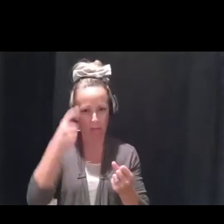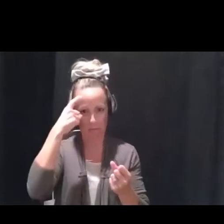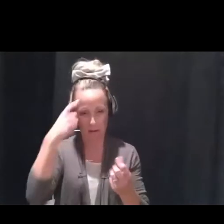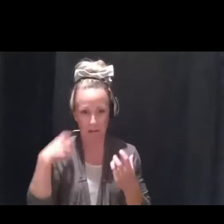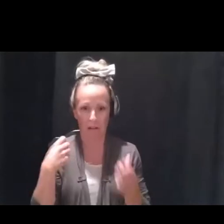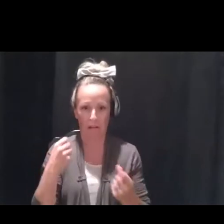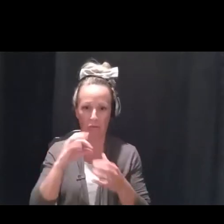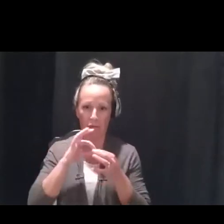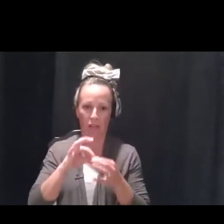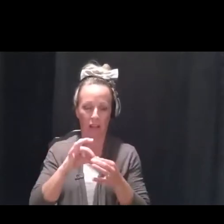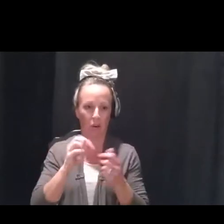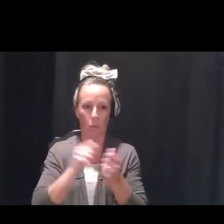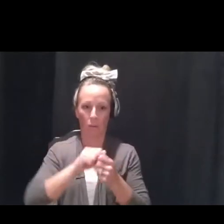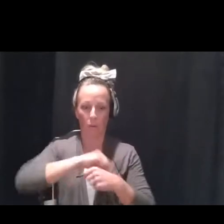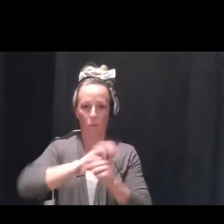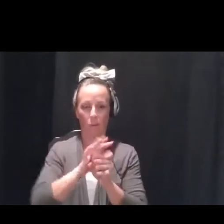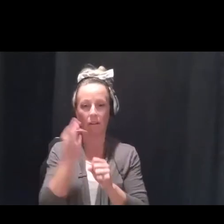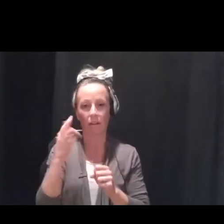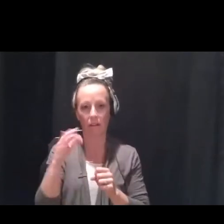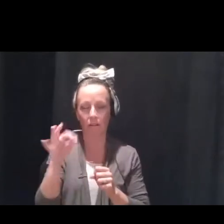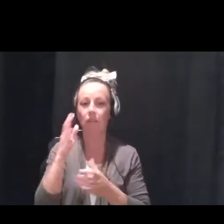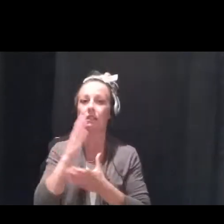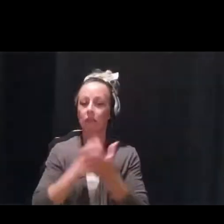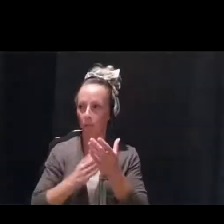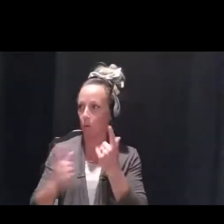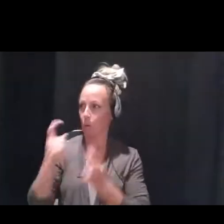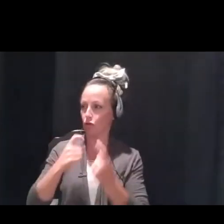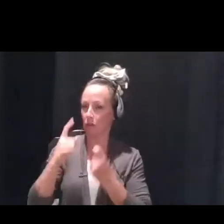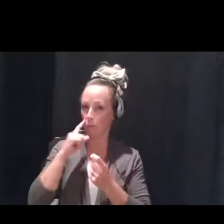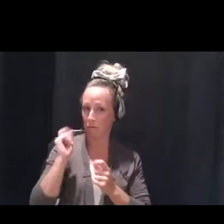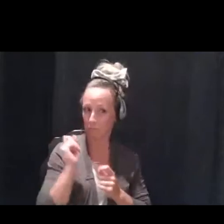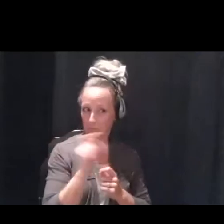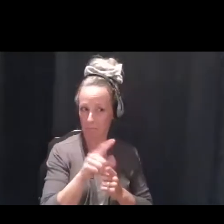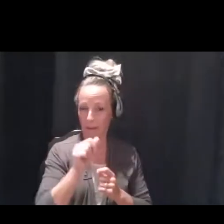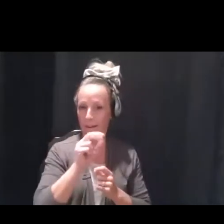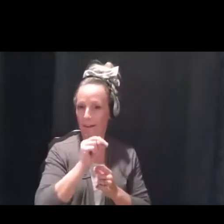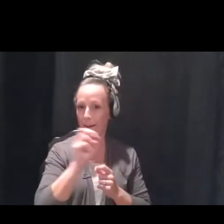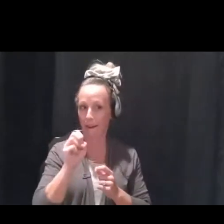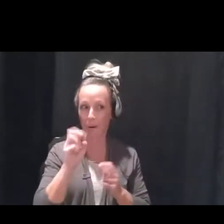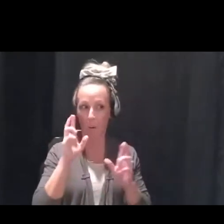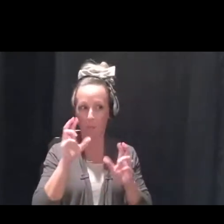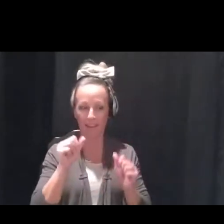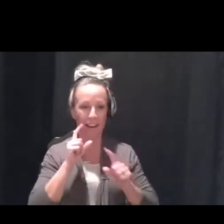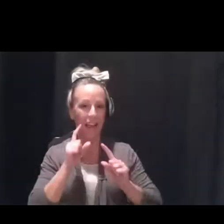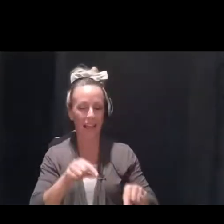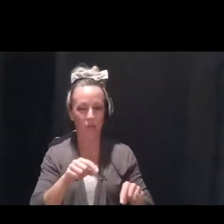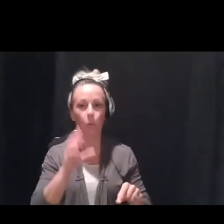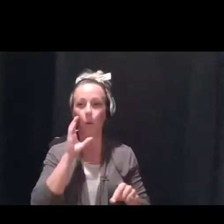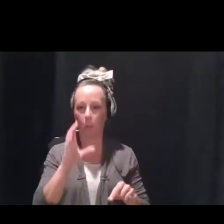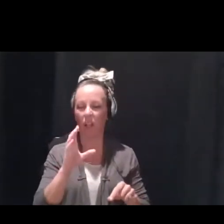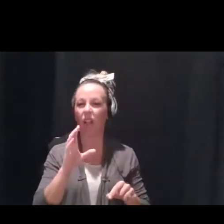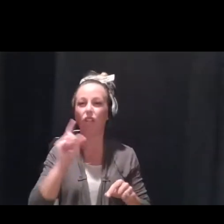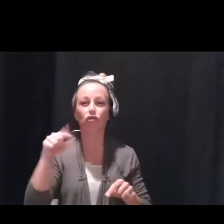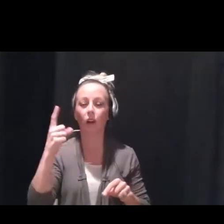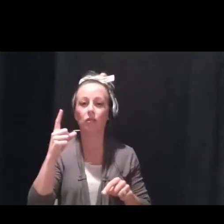event, we had some questions that we provided to her that we were hoping she could answer. so we're actually going to do it in a question and answer format